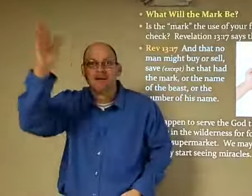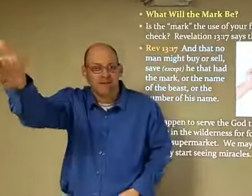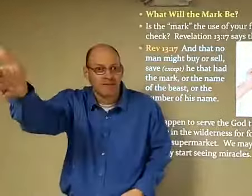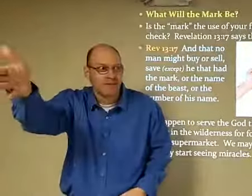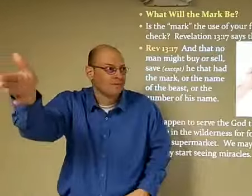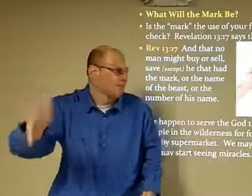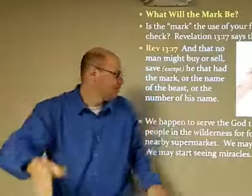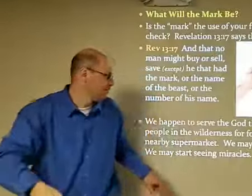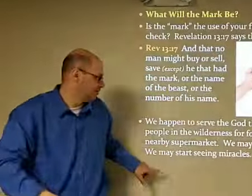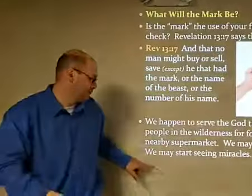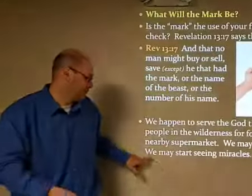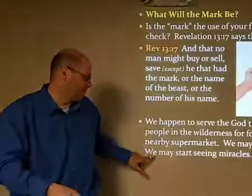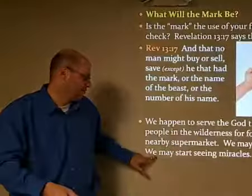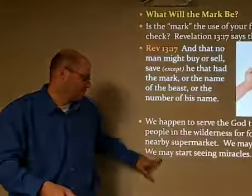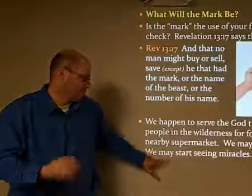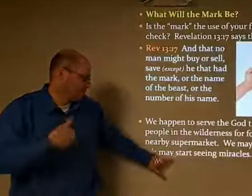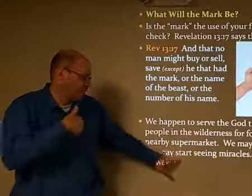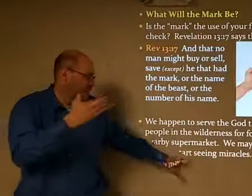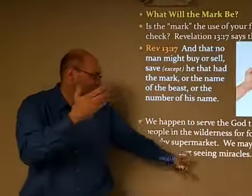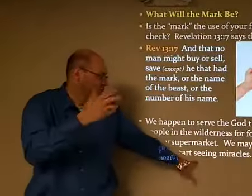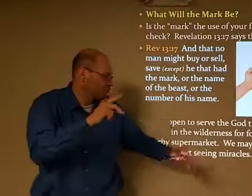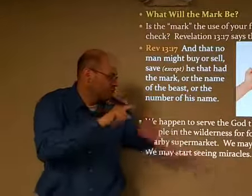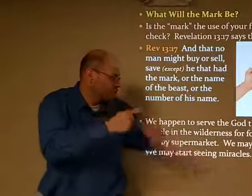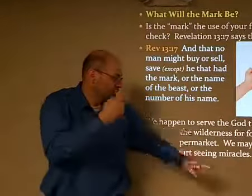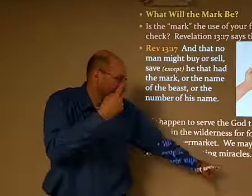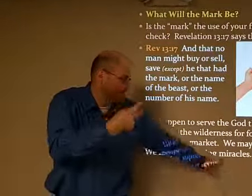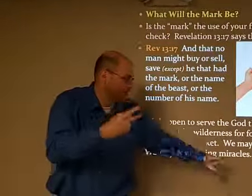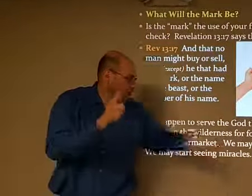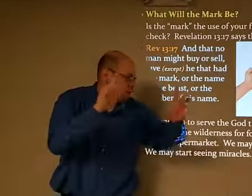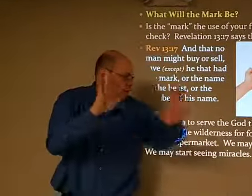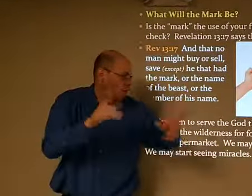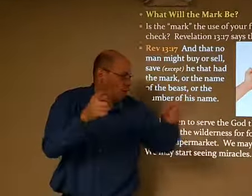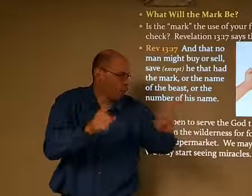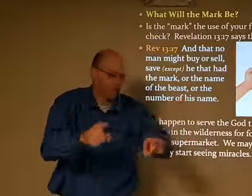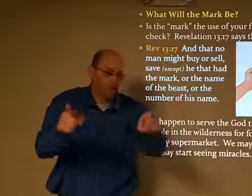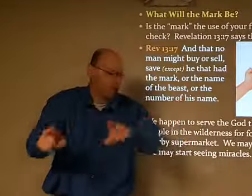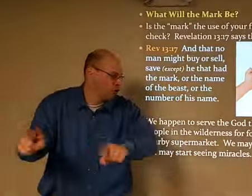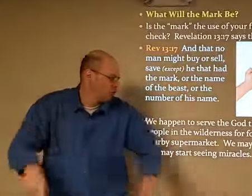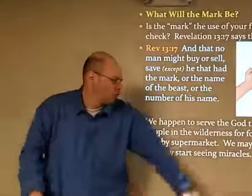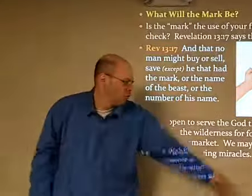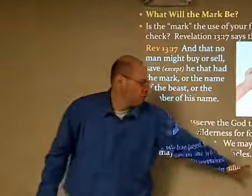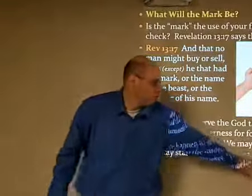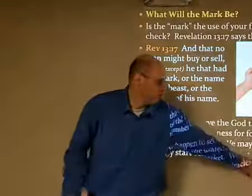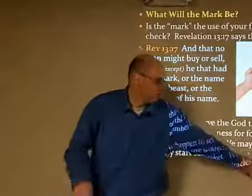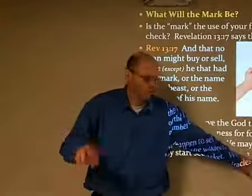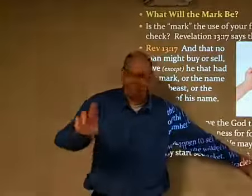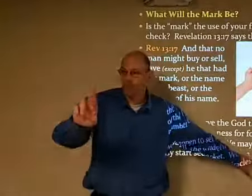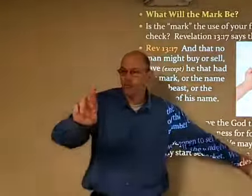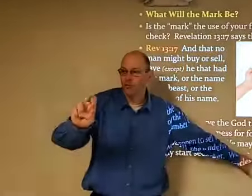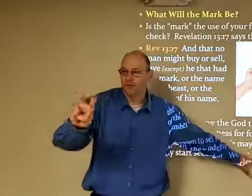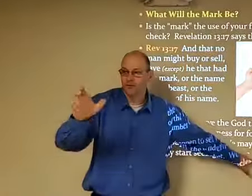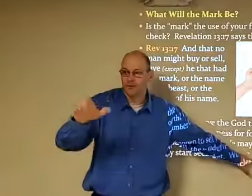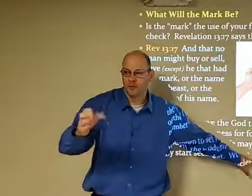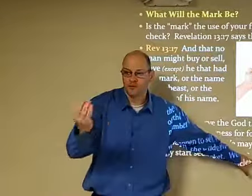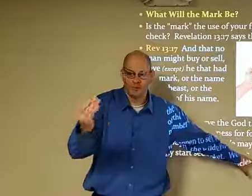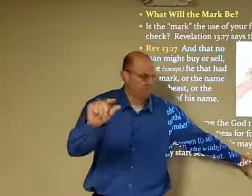to know that if they're faithful he will be faithful to them he's going to provide for their needs and so